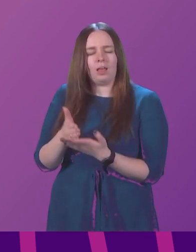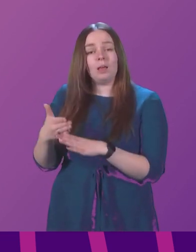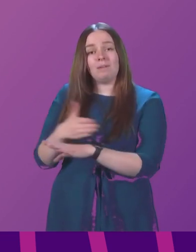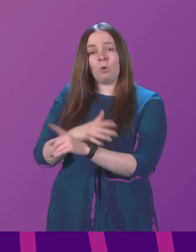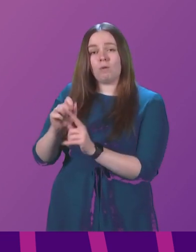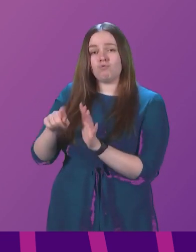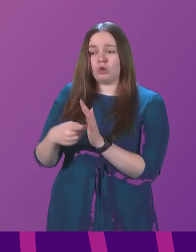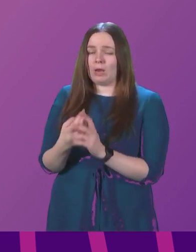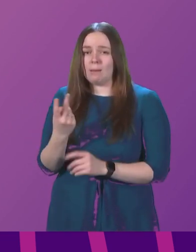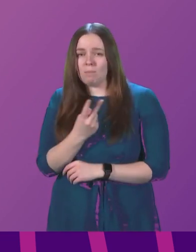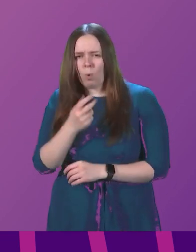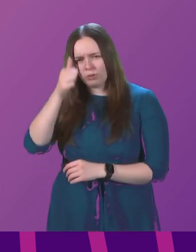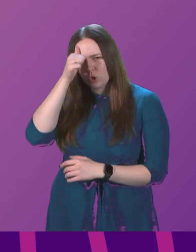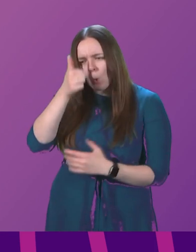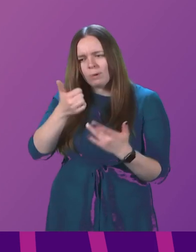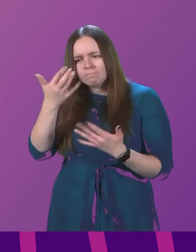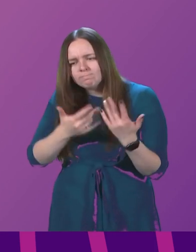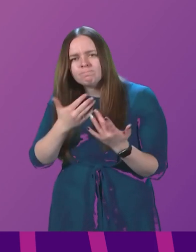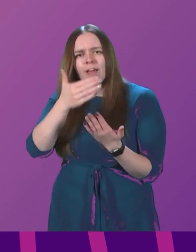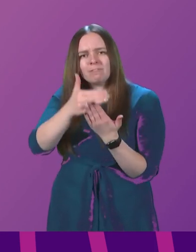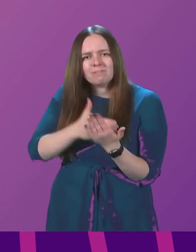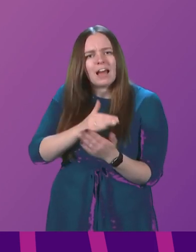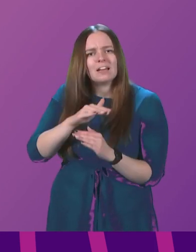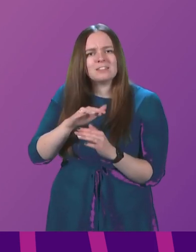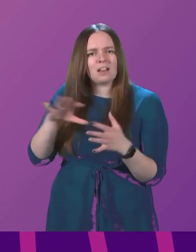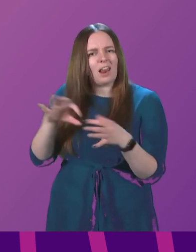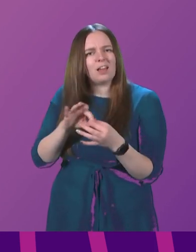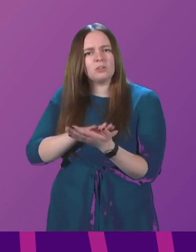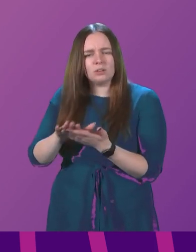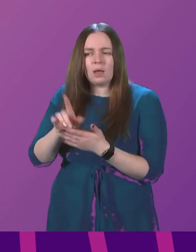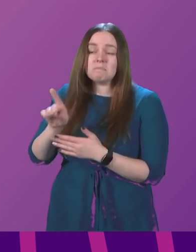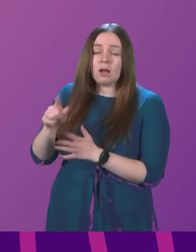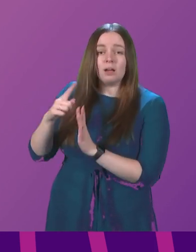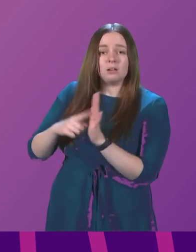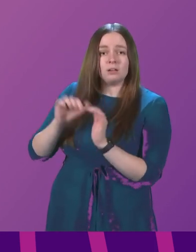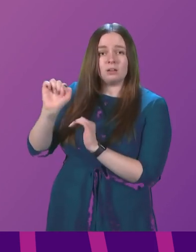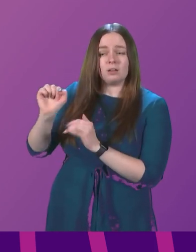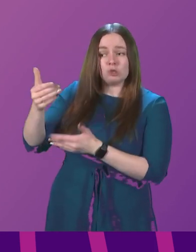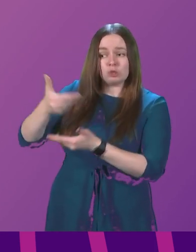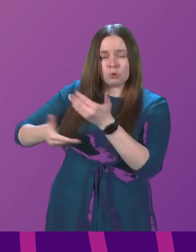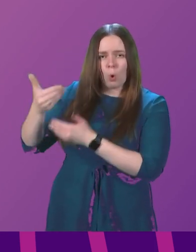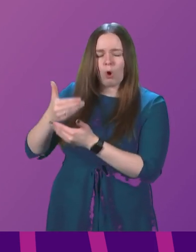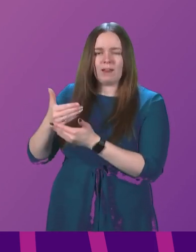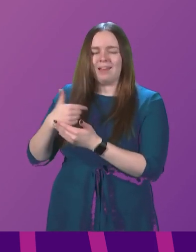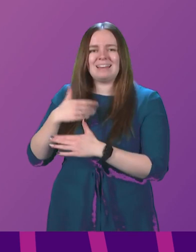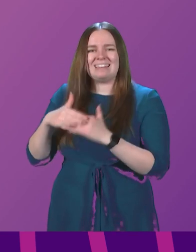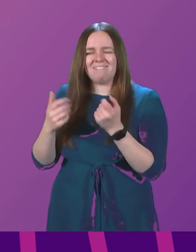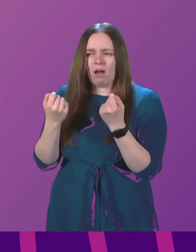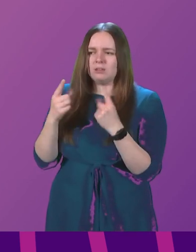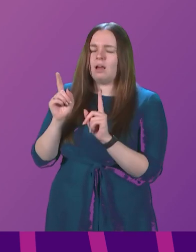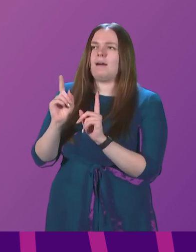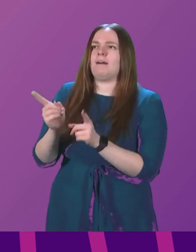both knew various facts and figures about the Holocaust, but until hearing Janine's story, we had never truly understood their gravity.